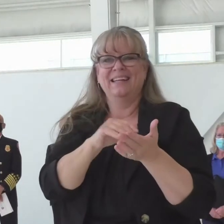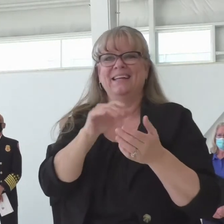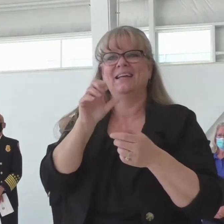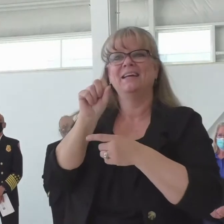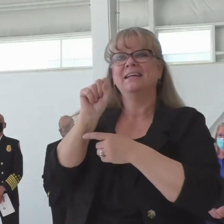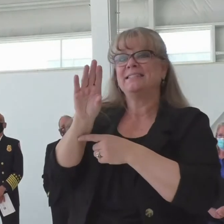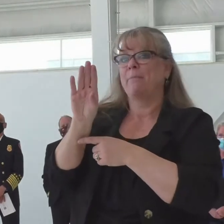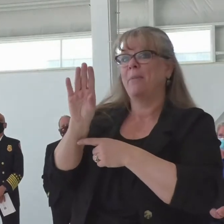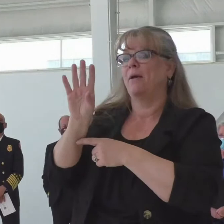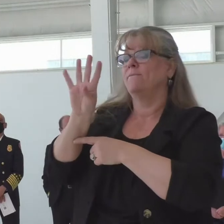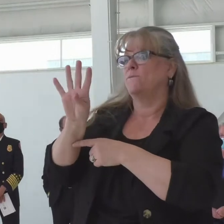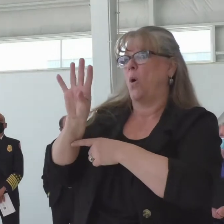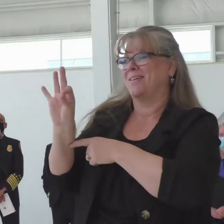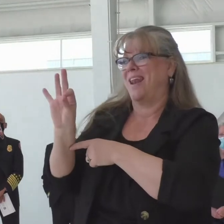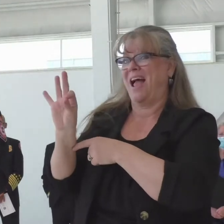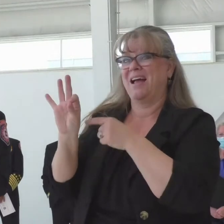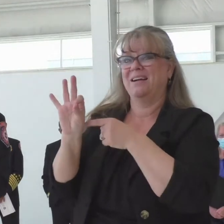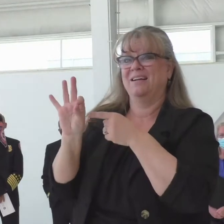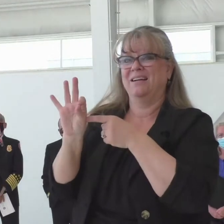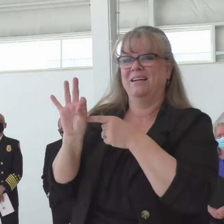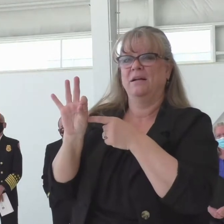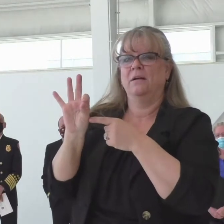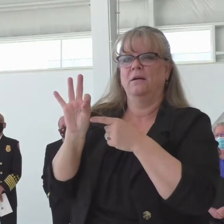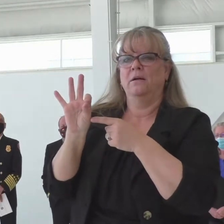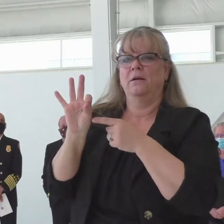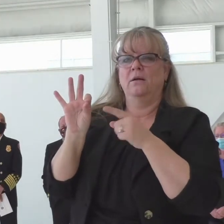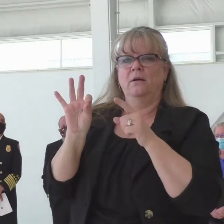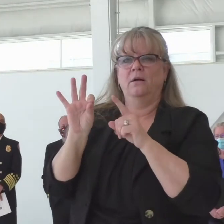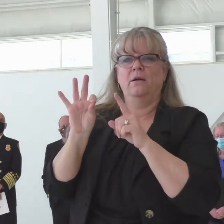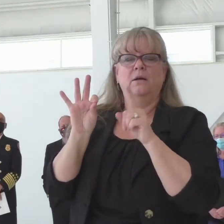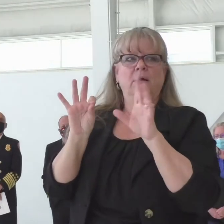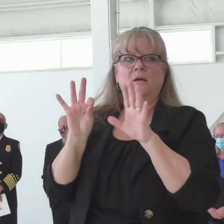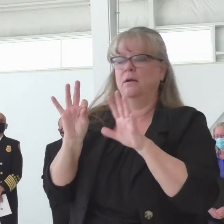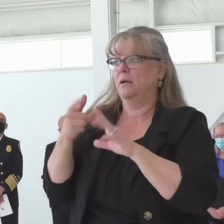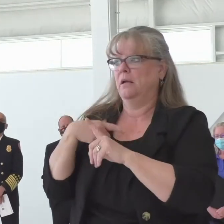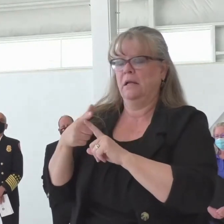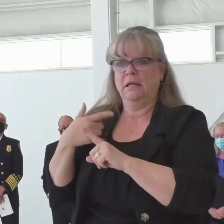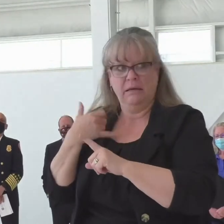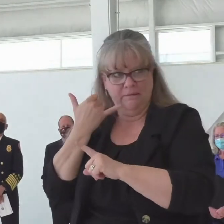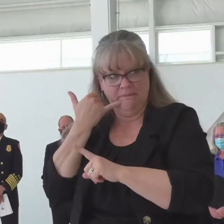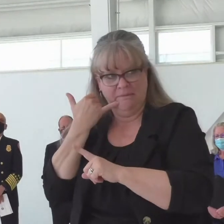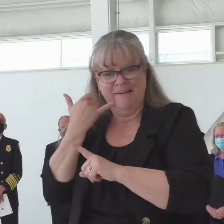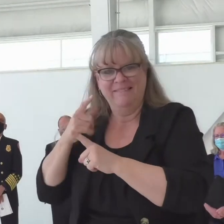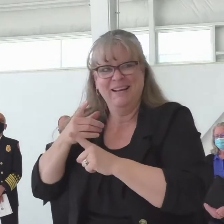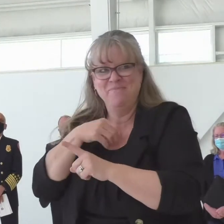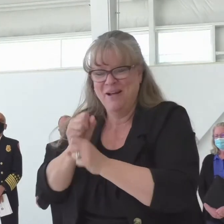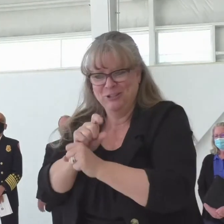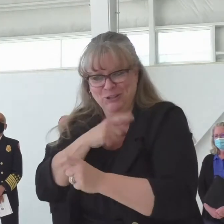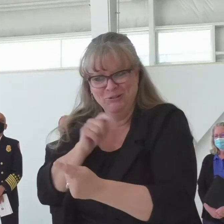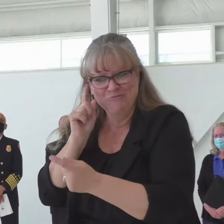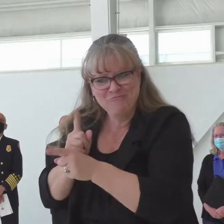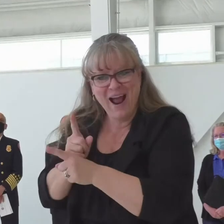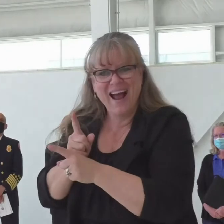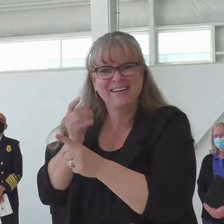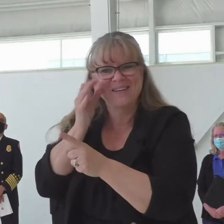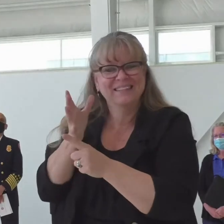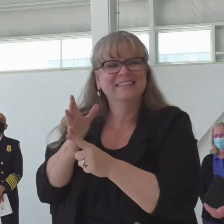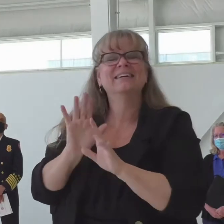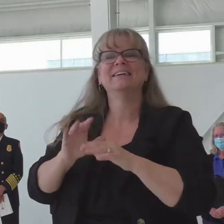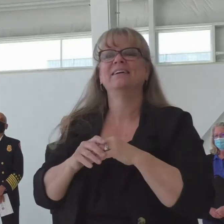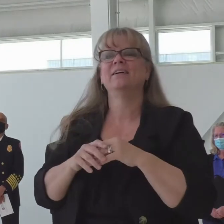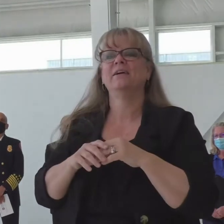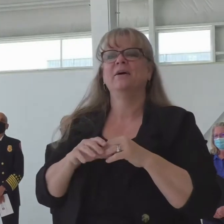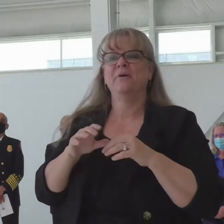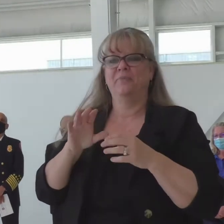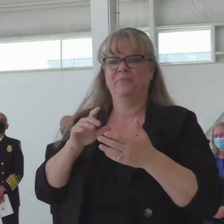and I may have to phone a friend here if I miss something here, but one of the things that does is it provides us money. Oh, I should back up. The other thing in 113